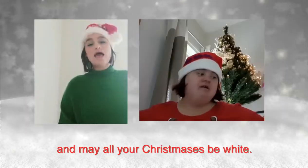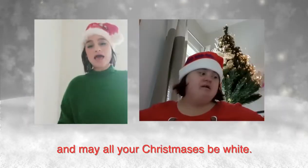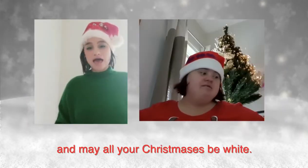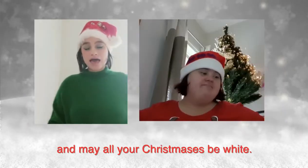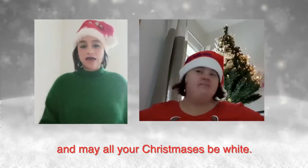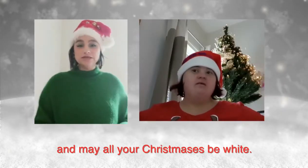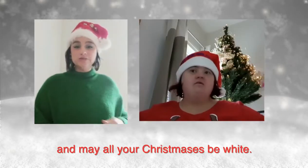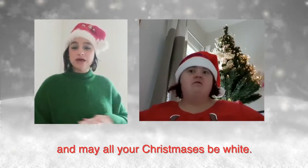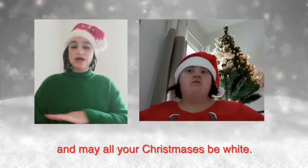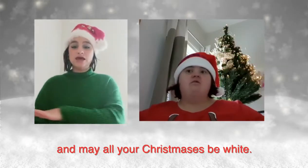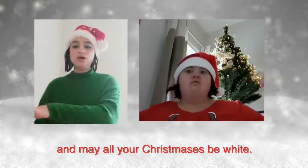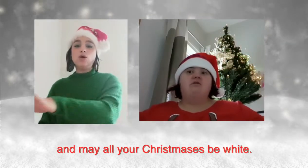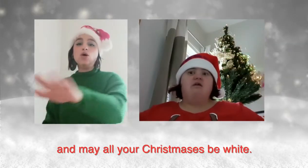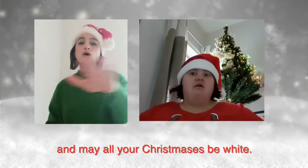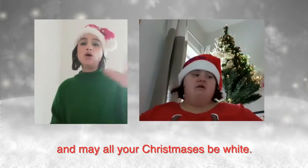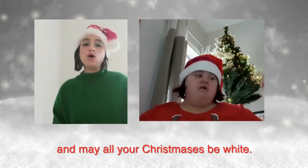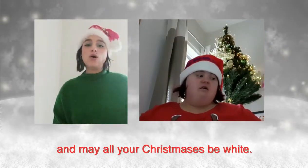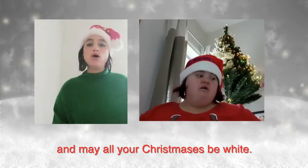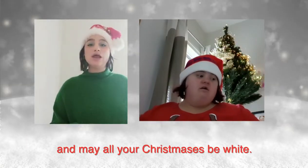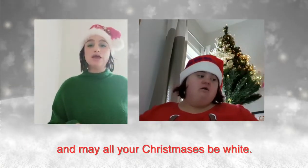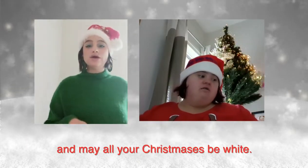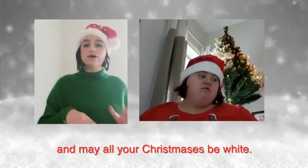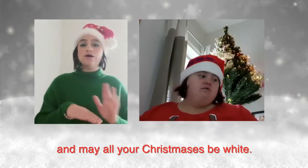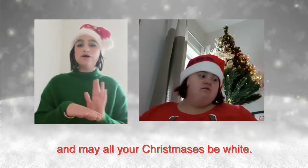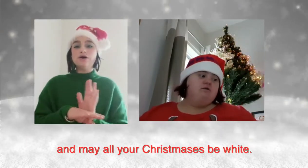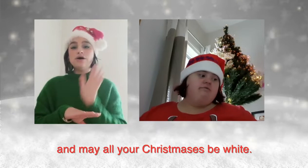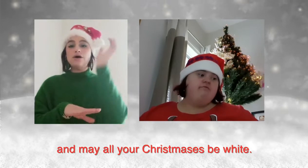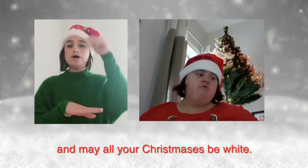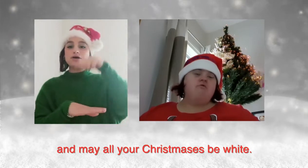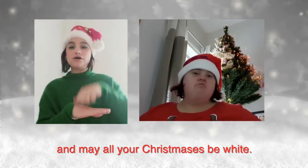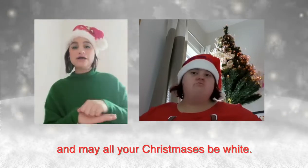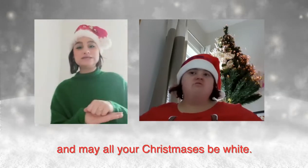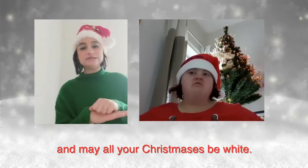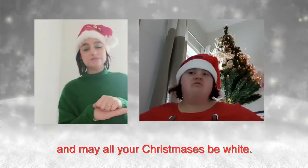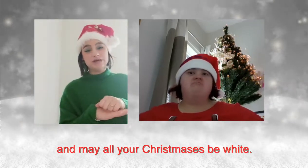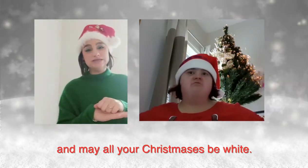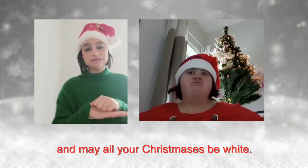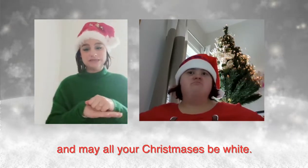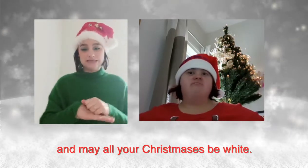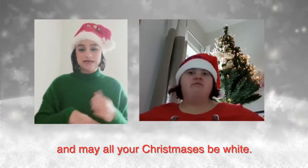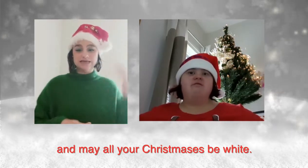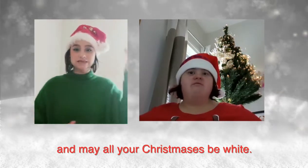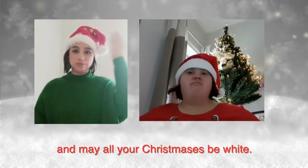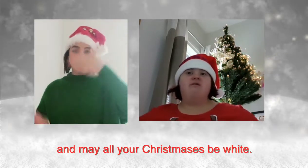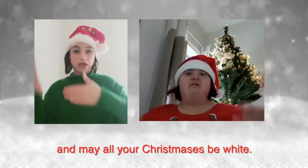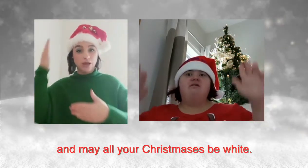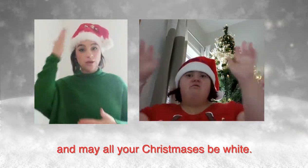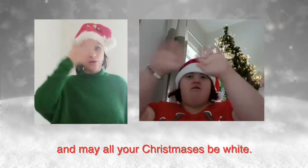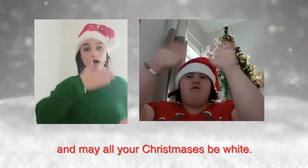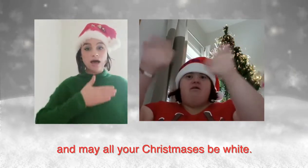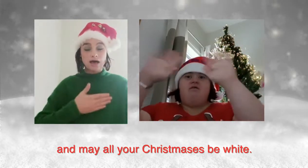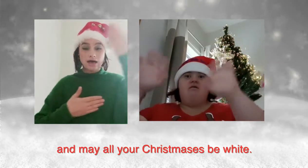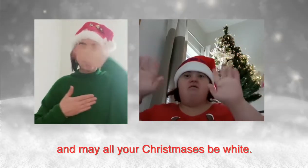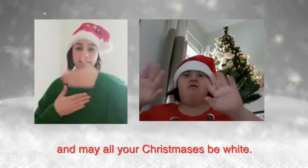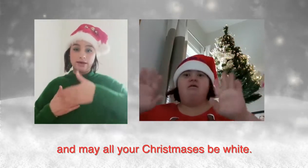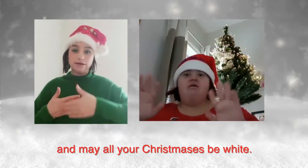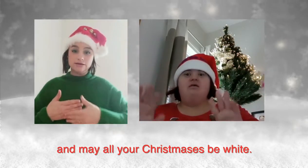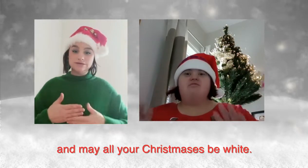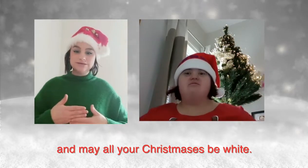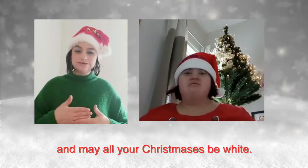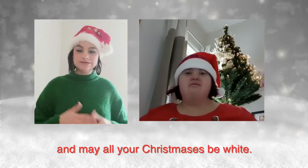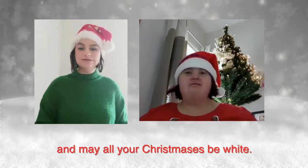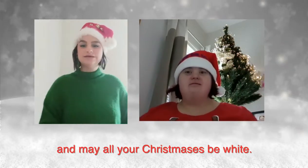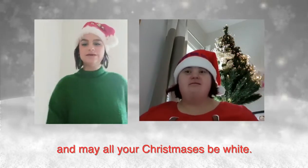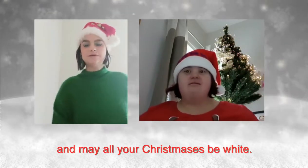And may all your Christmases be white